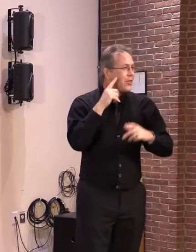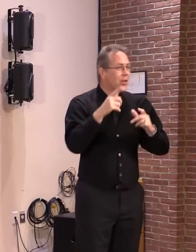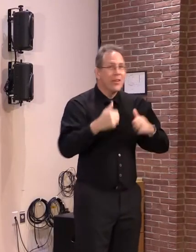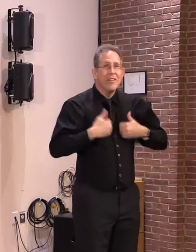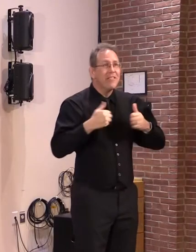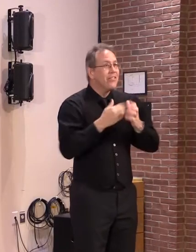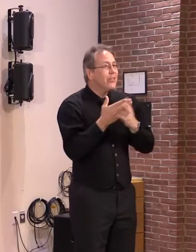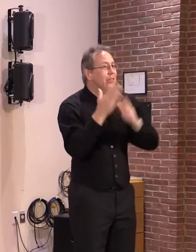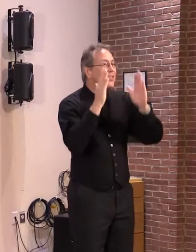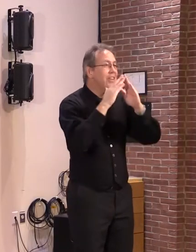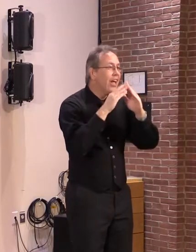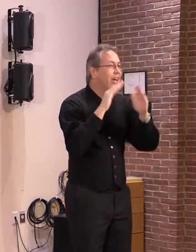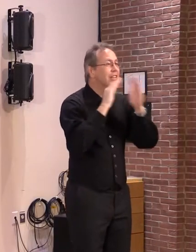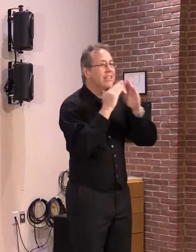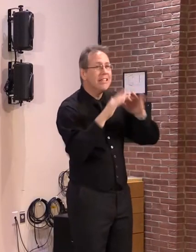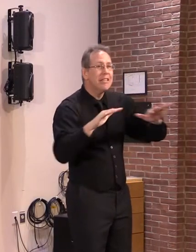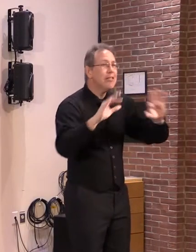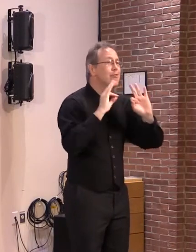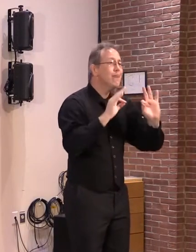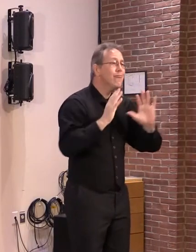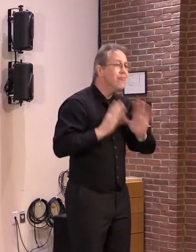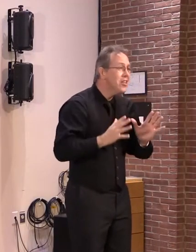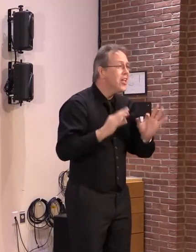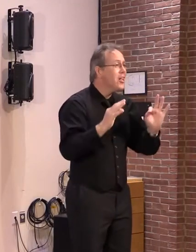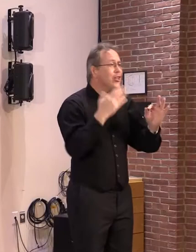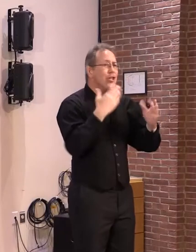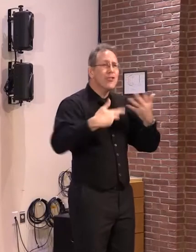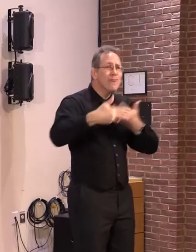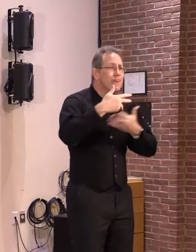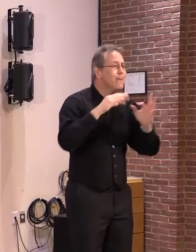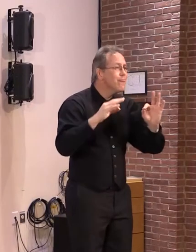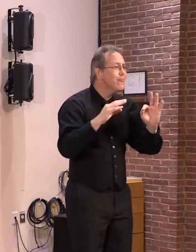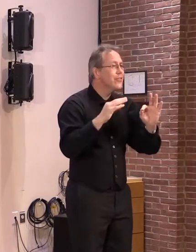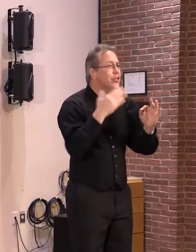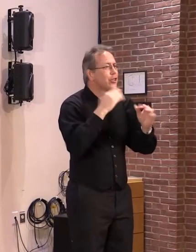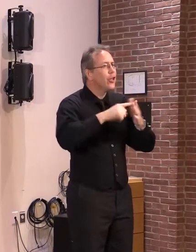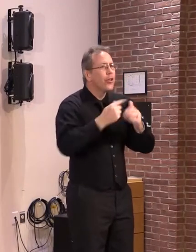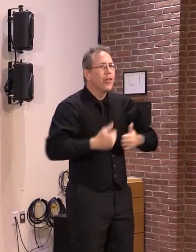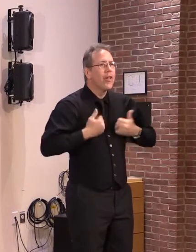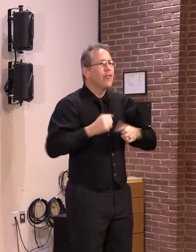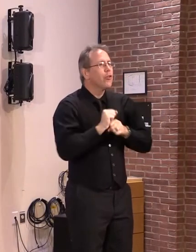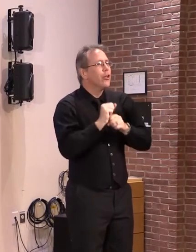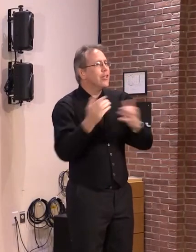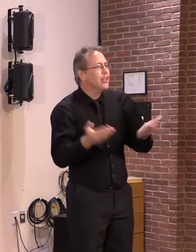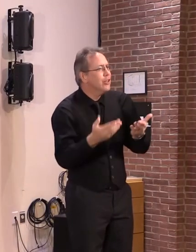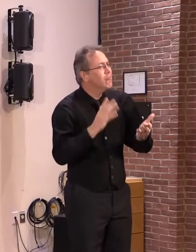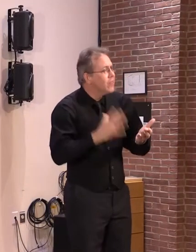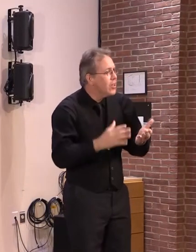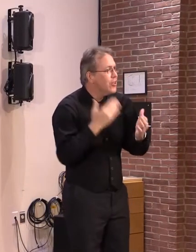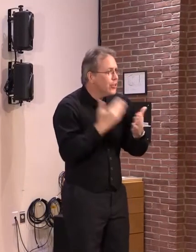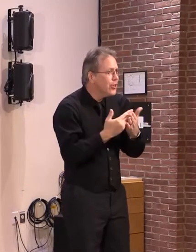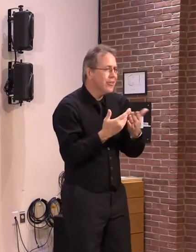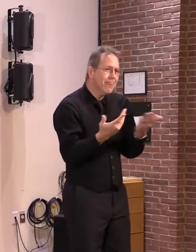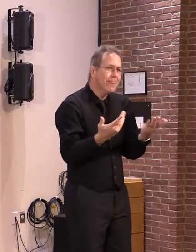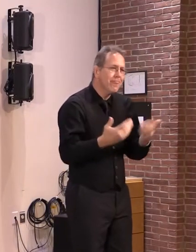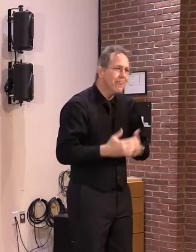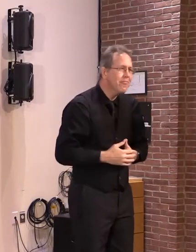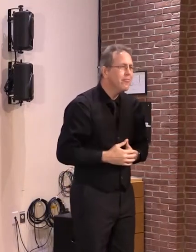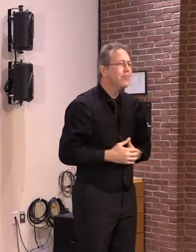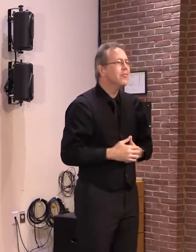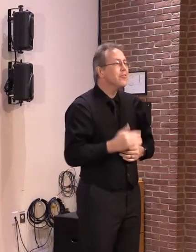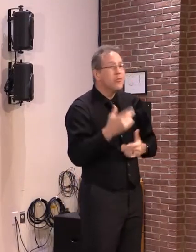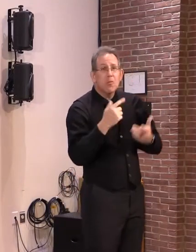all backgrounds can come to start a career, to start a life, to start a business.